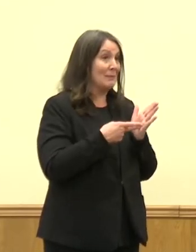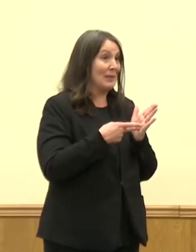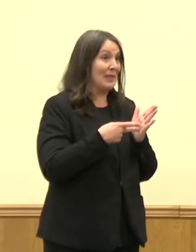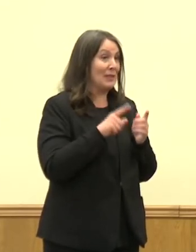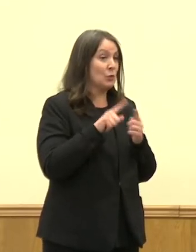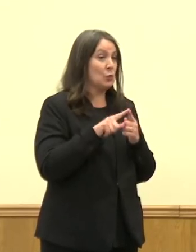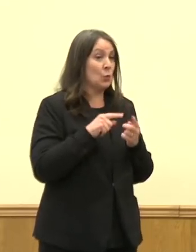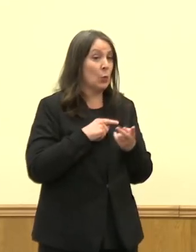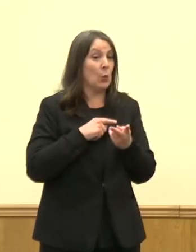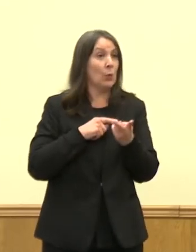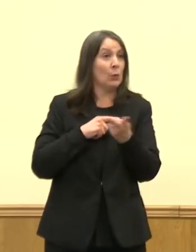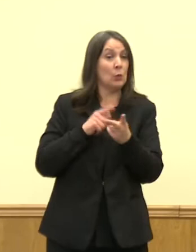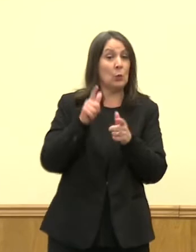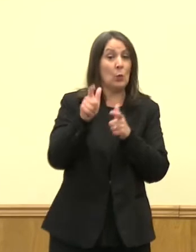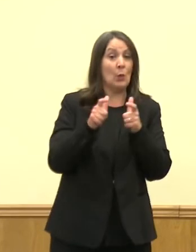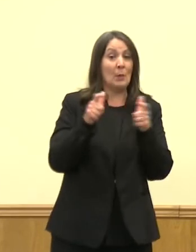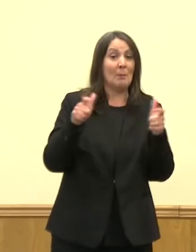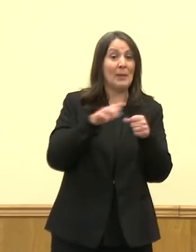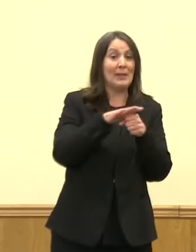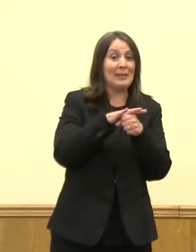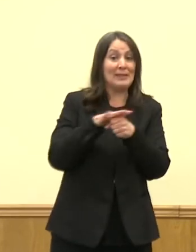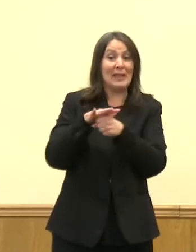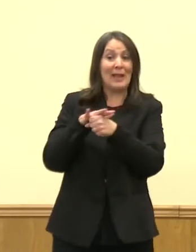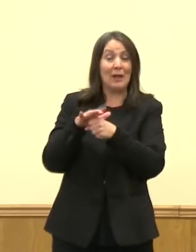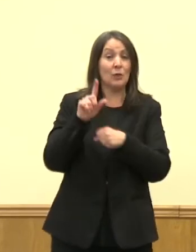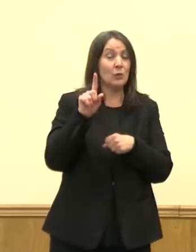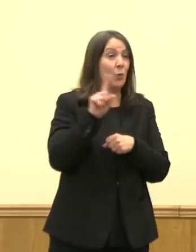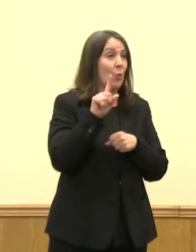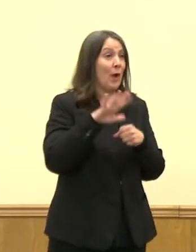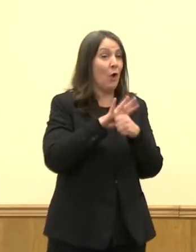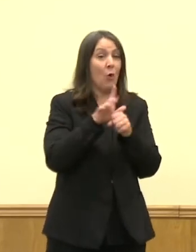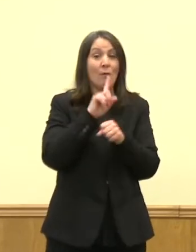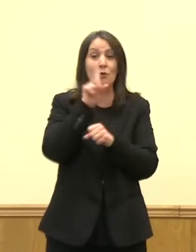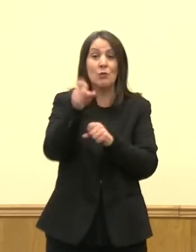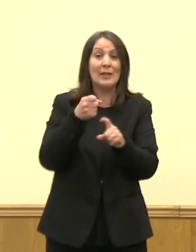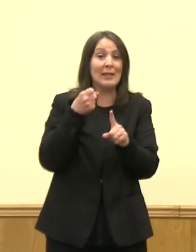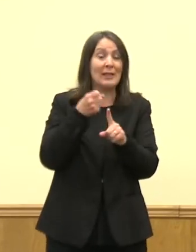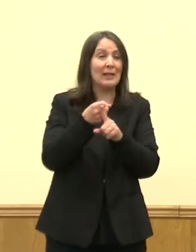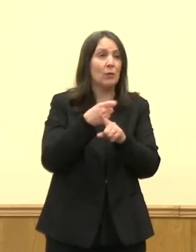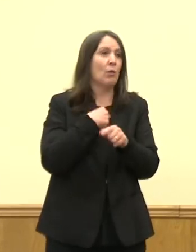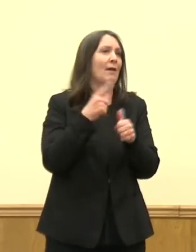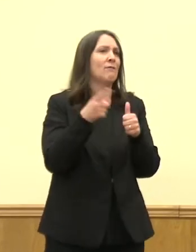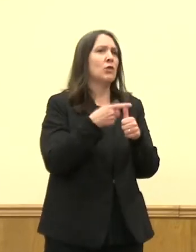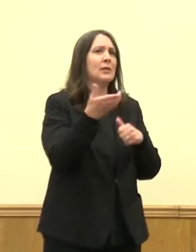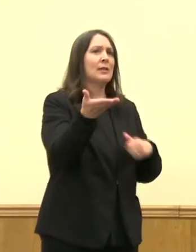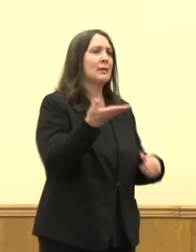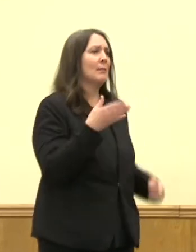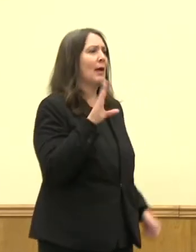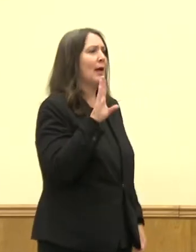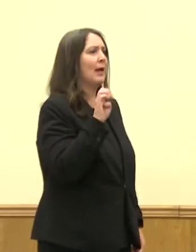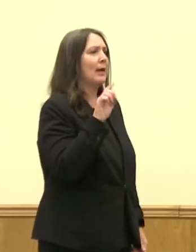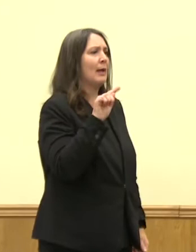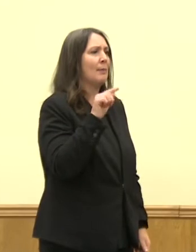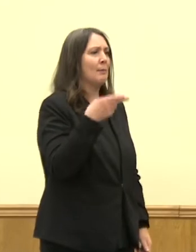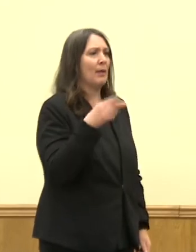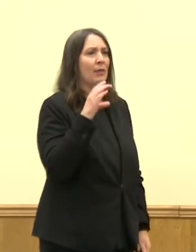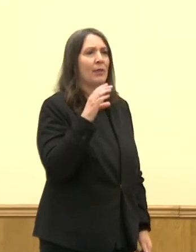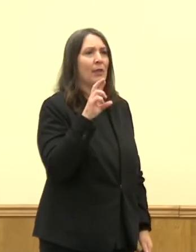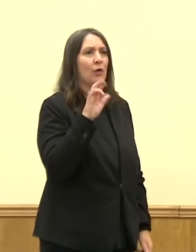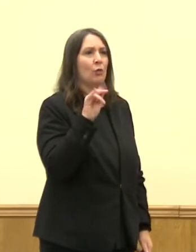sectors that have been involved and have seen how COVID can continue to play an impact, we first have Beth Kreider, Peoria County Regional